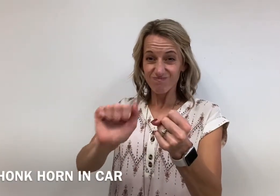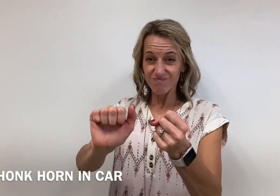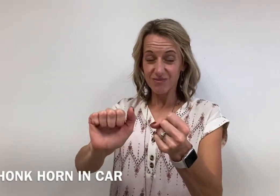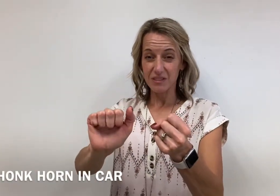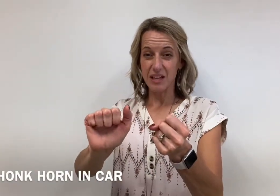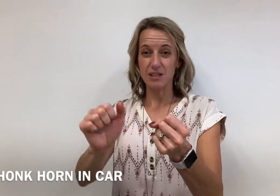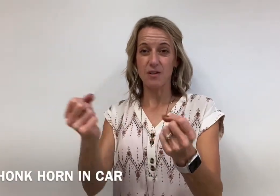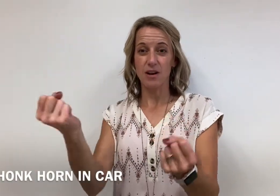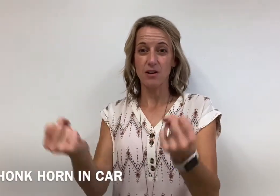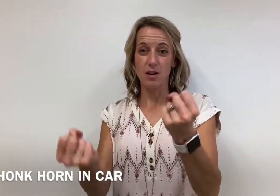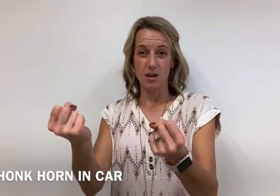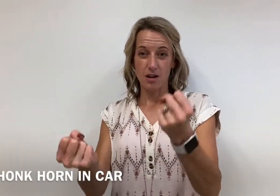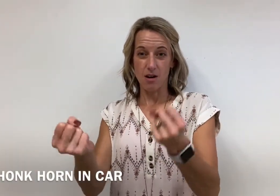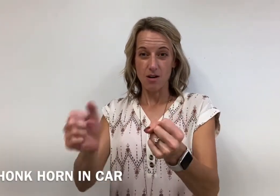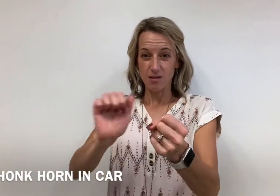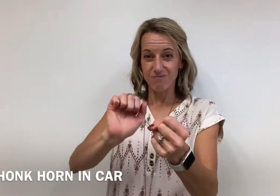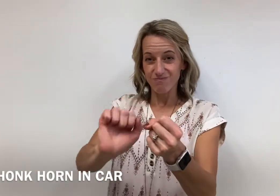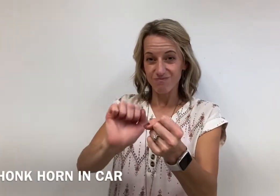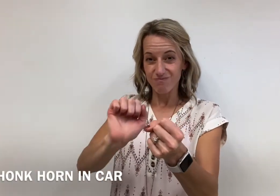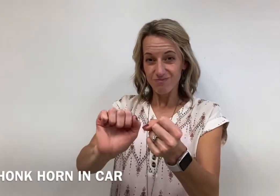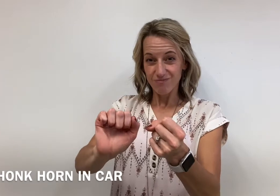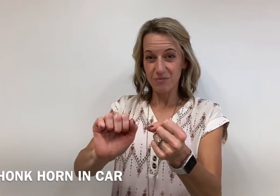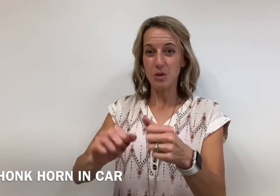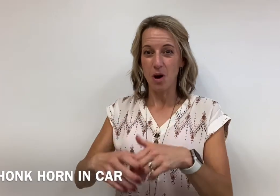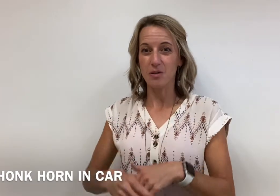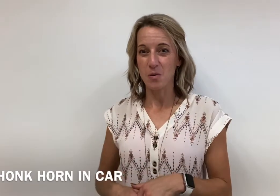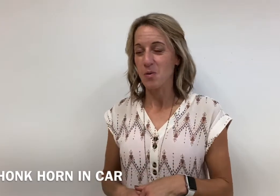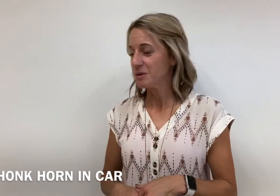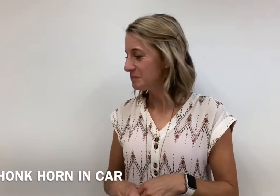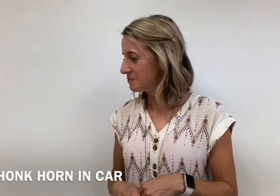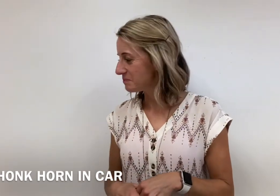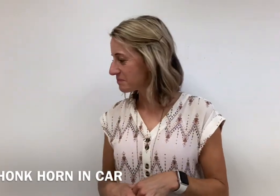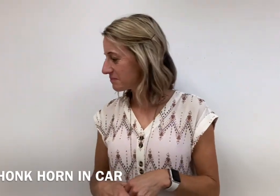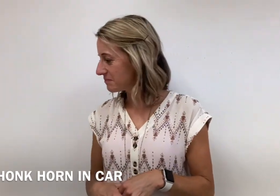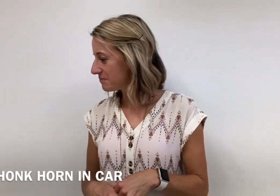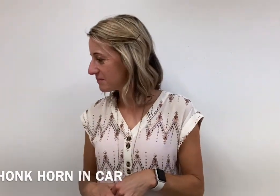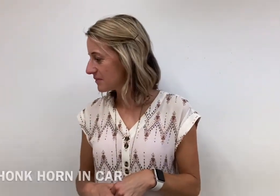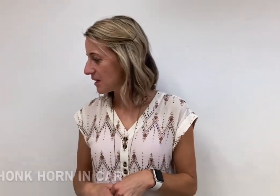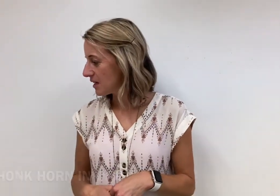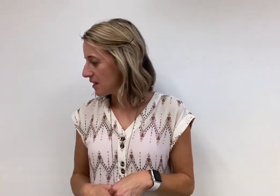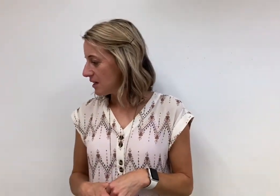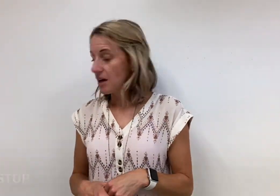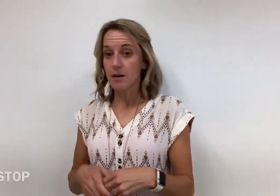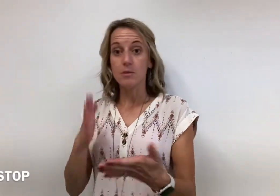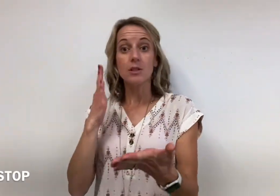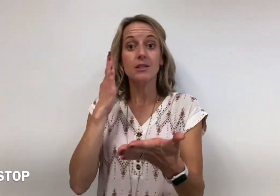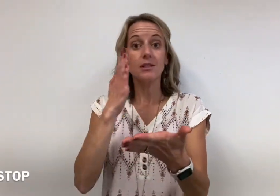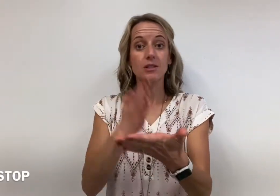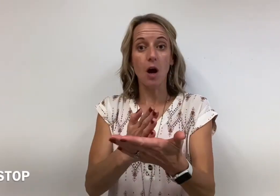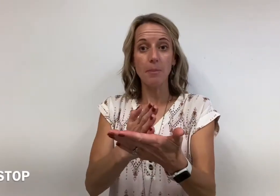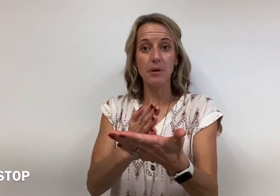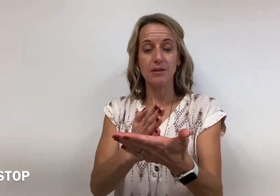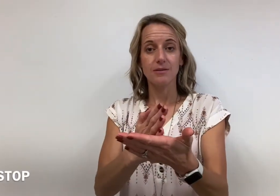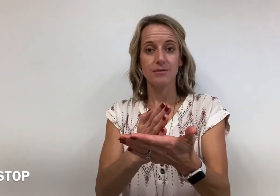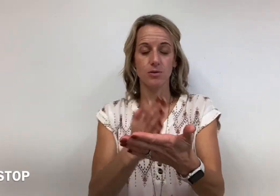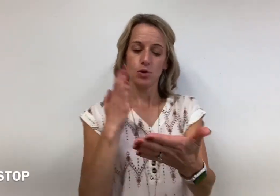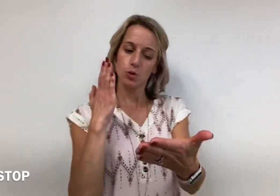classifier, car, to honk the horn. Um, stop, to